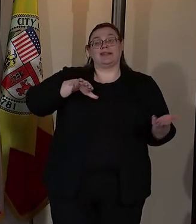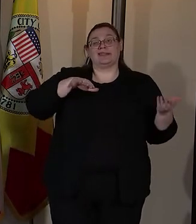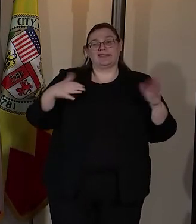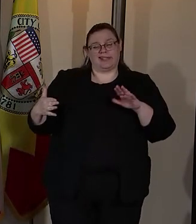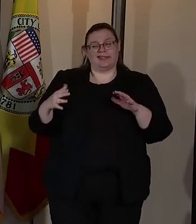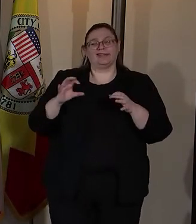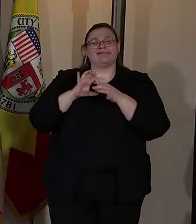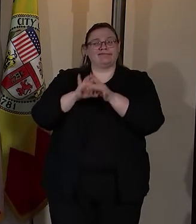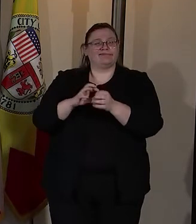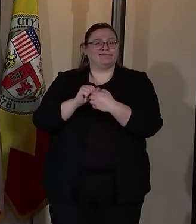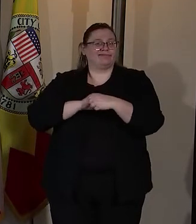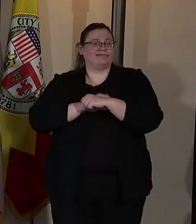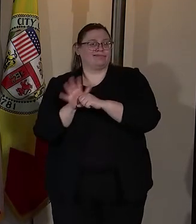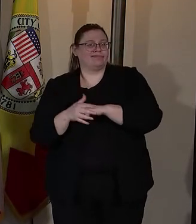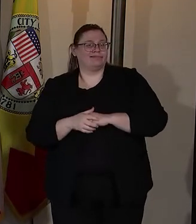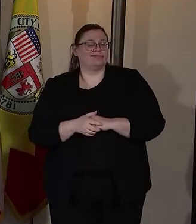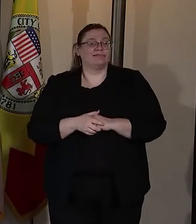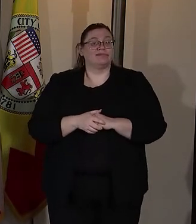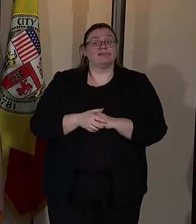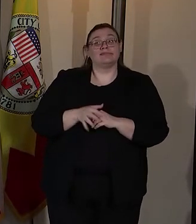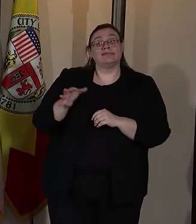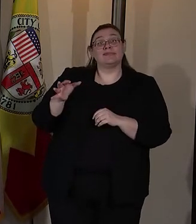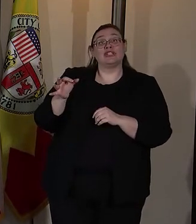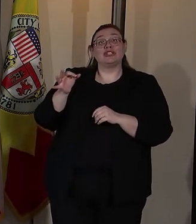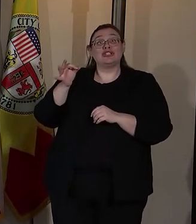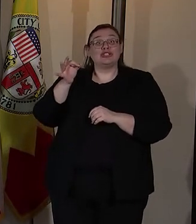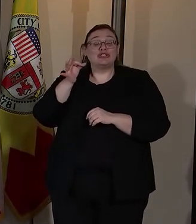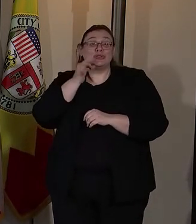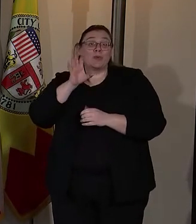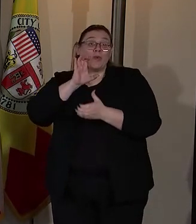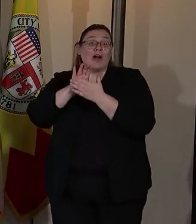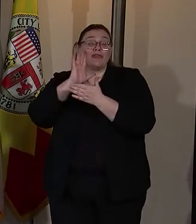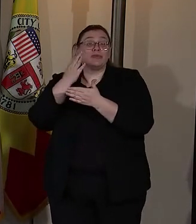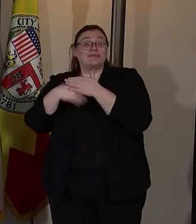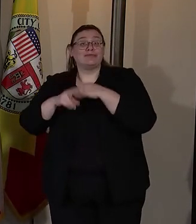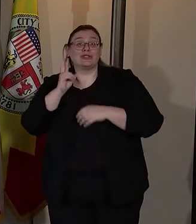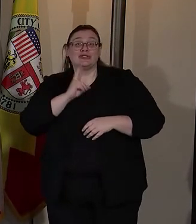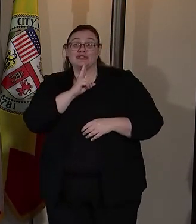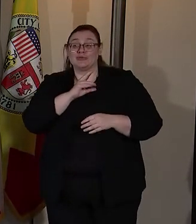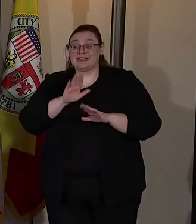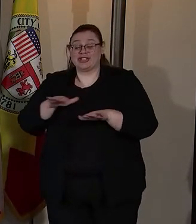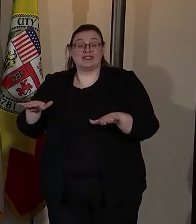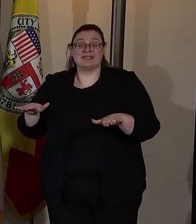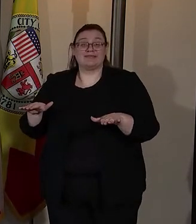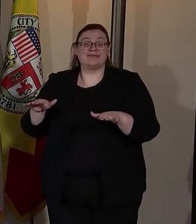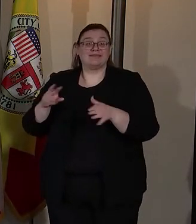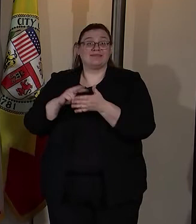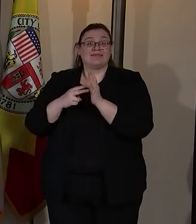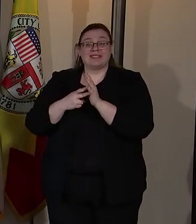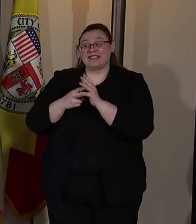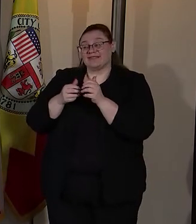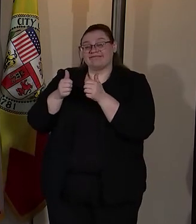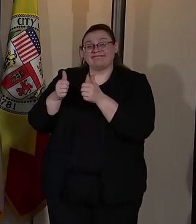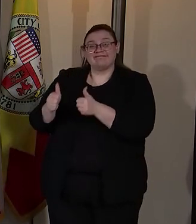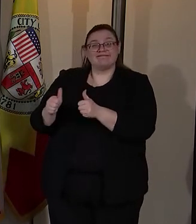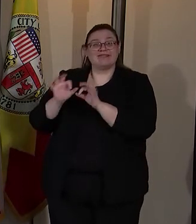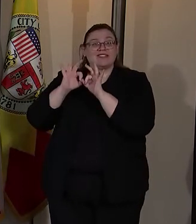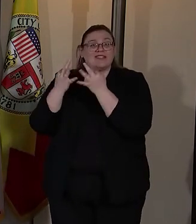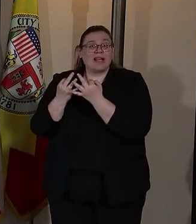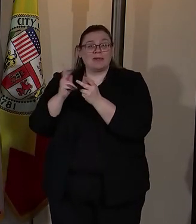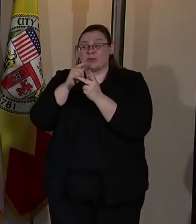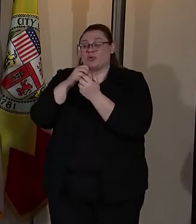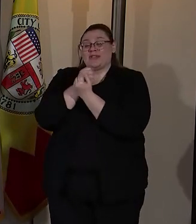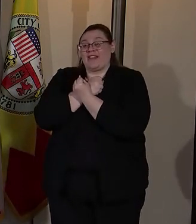to COVID-19. He was about to be a father to twins. He leaves behind a family and loved ones who